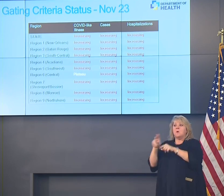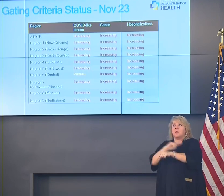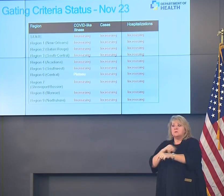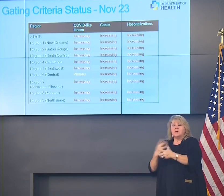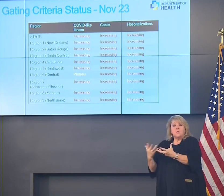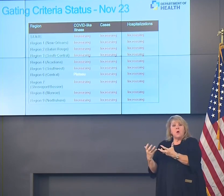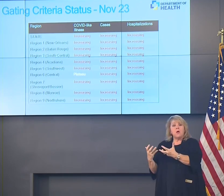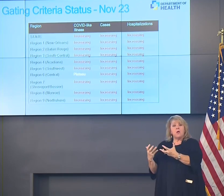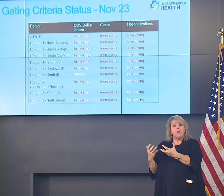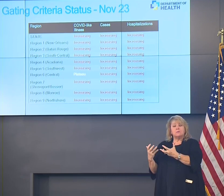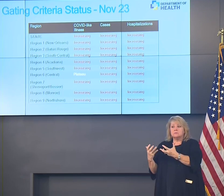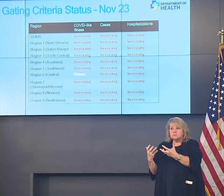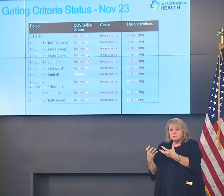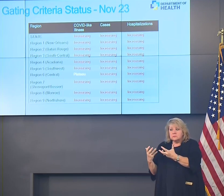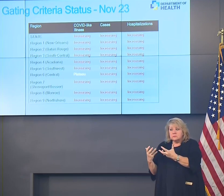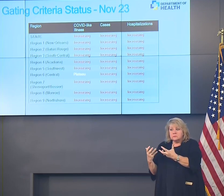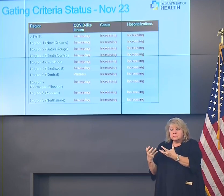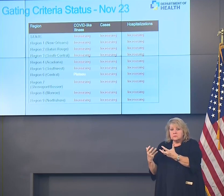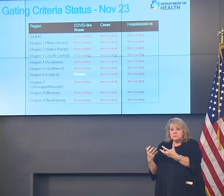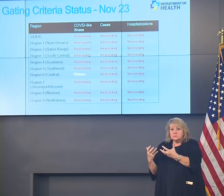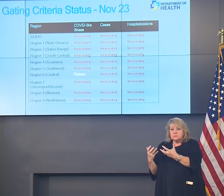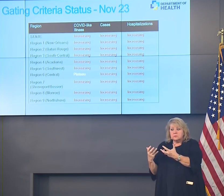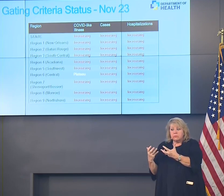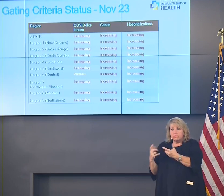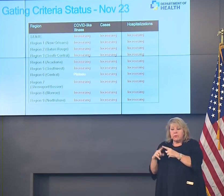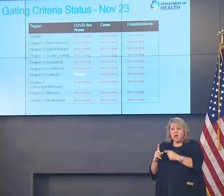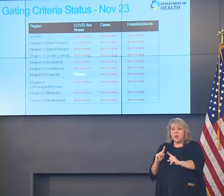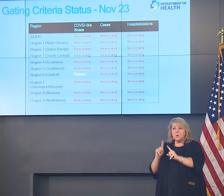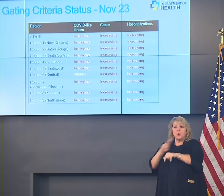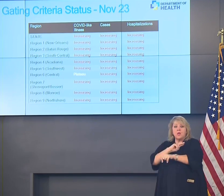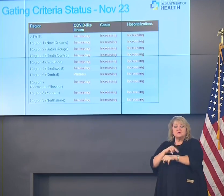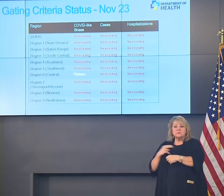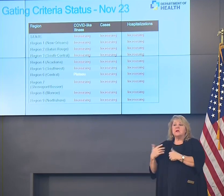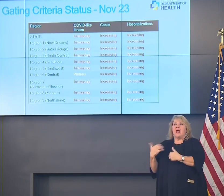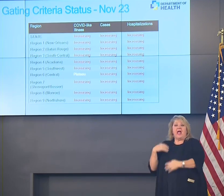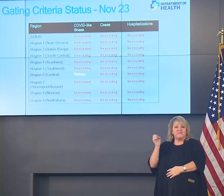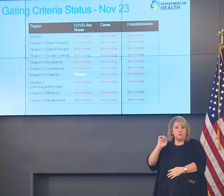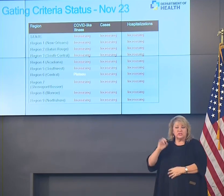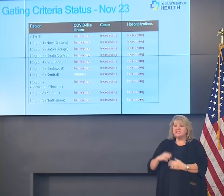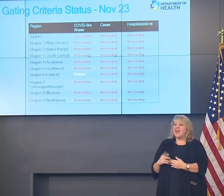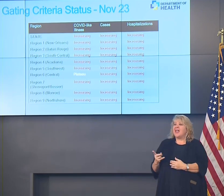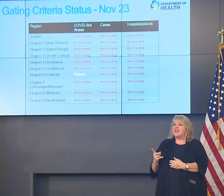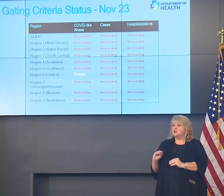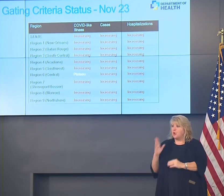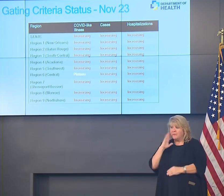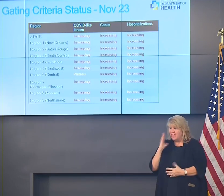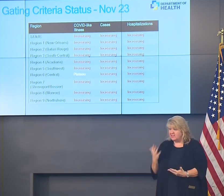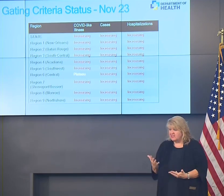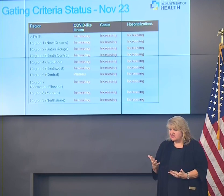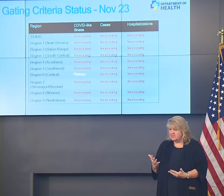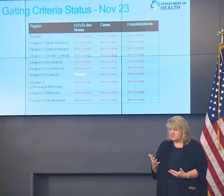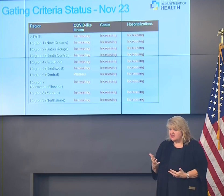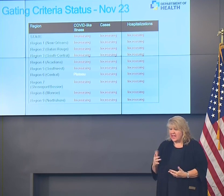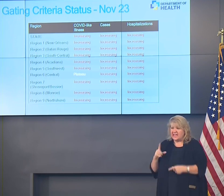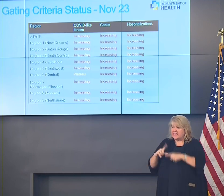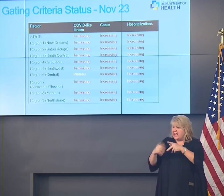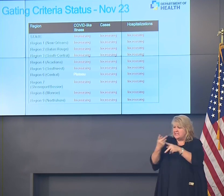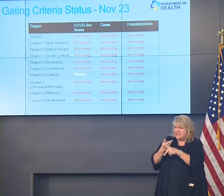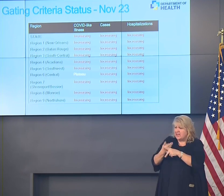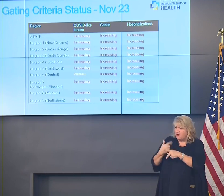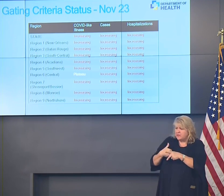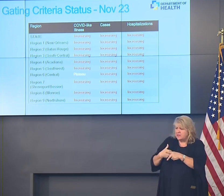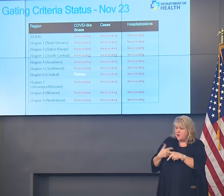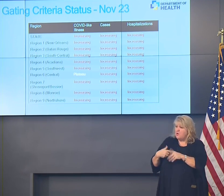not only not have a bed available when they have an emergency, but we don't want people to have to delay scheduled